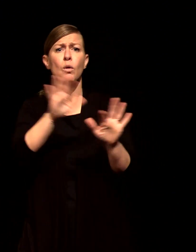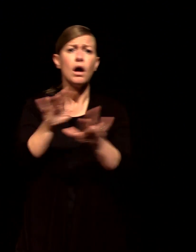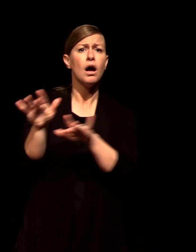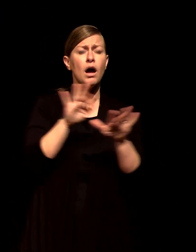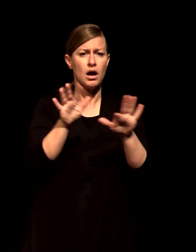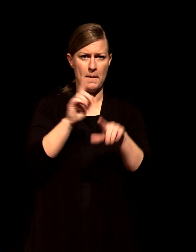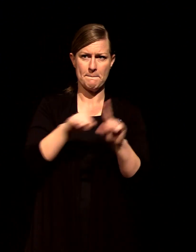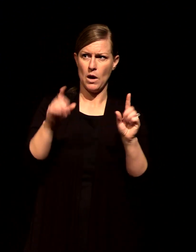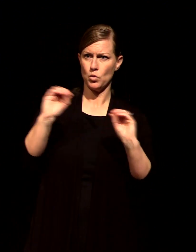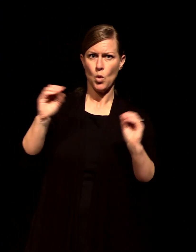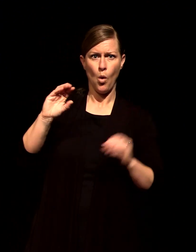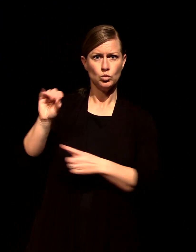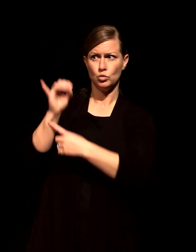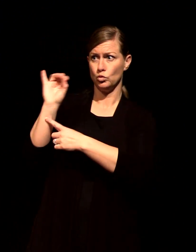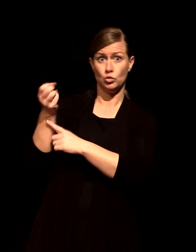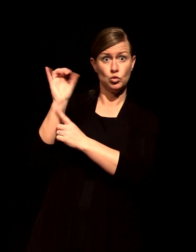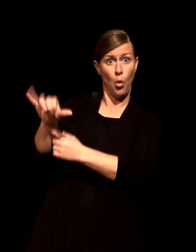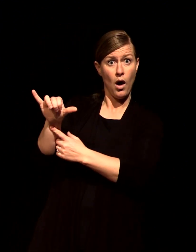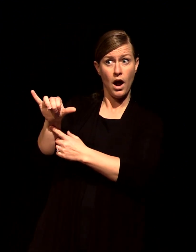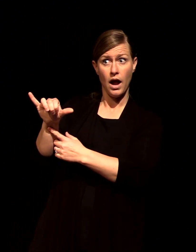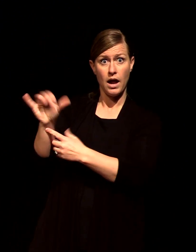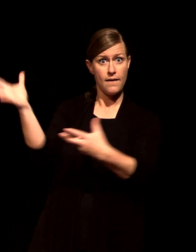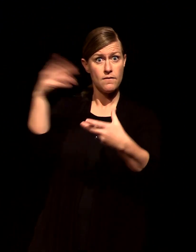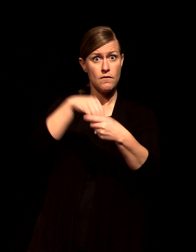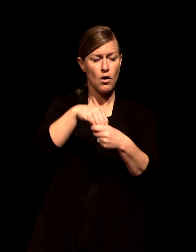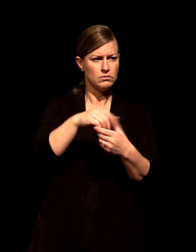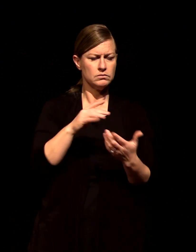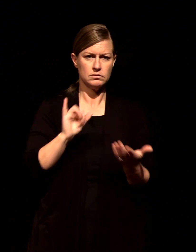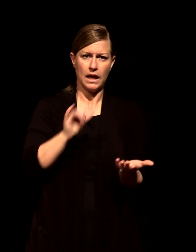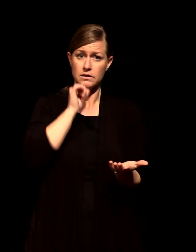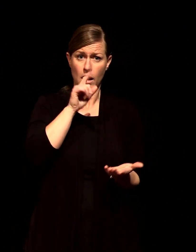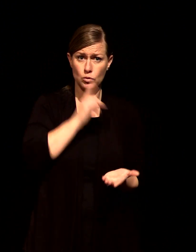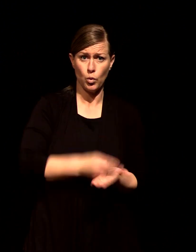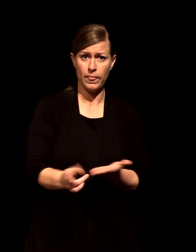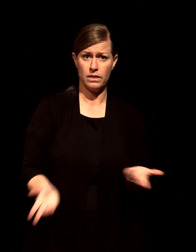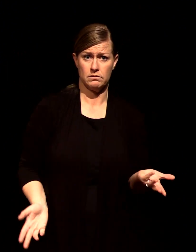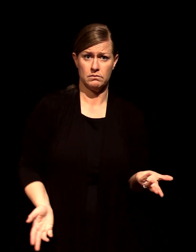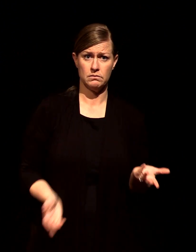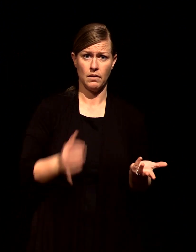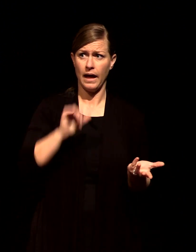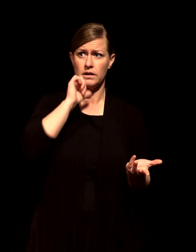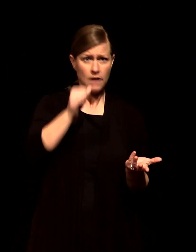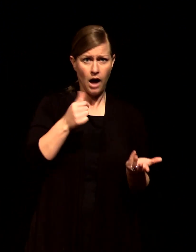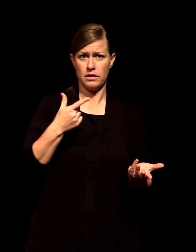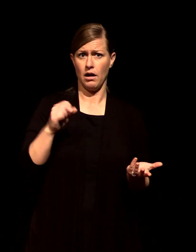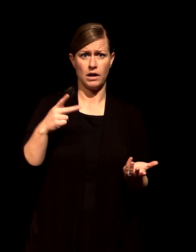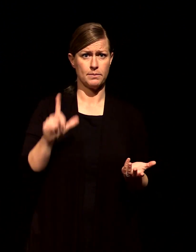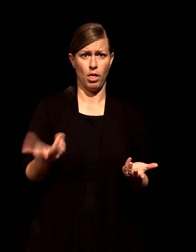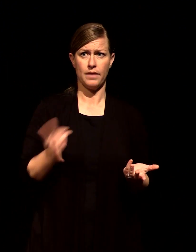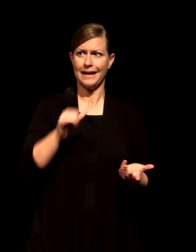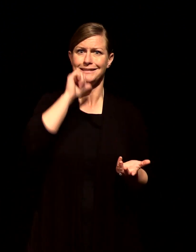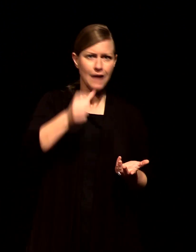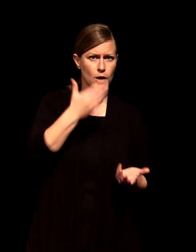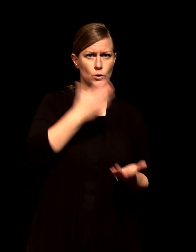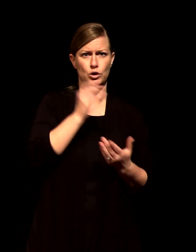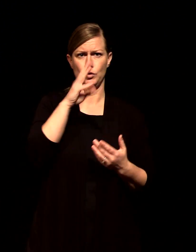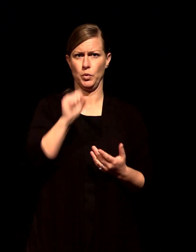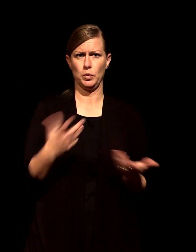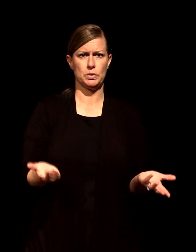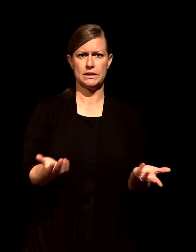we see Jesus as sad or angry or condemning us rather than joyful then we're not seeing the true Jesus